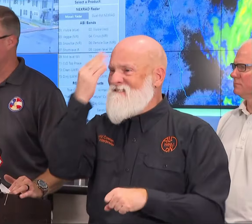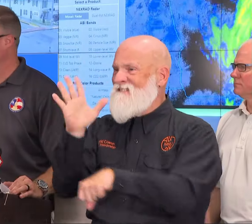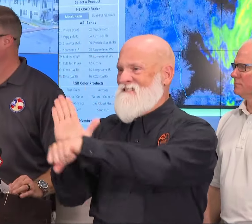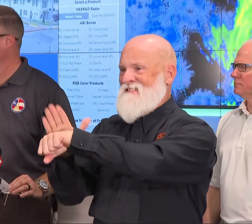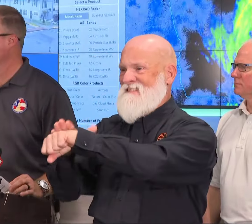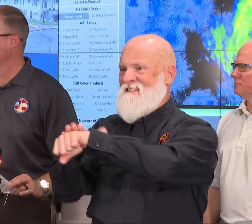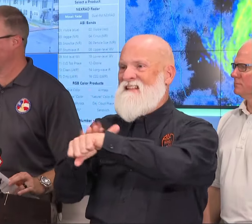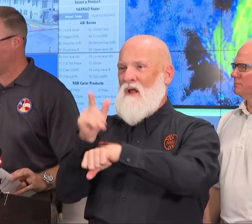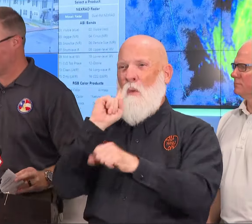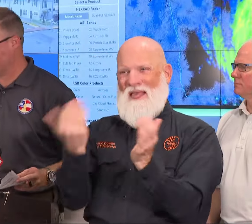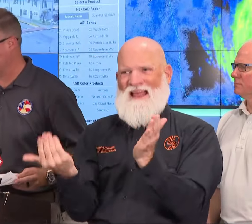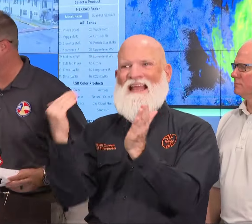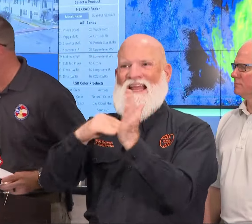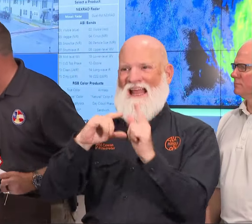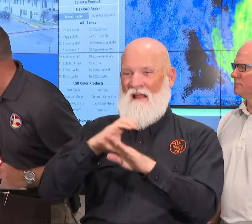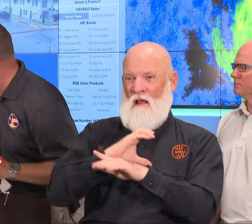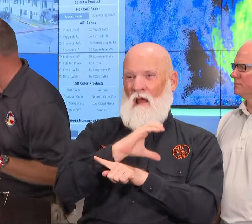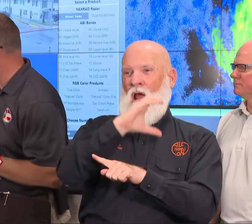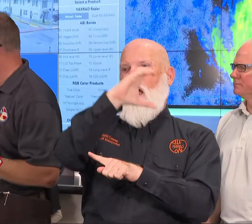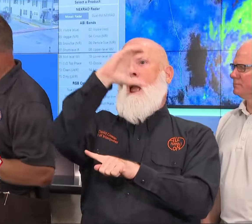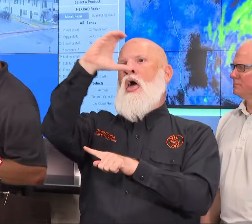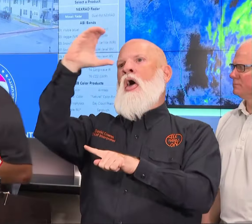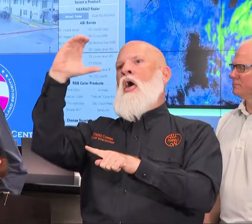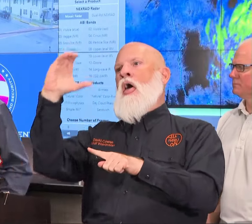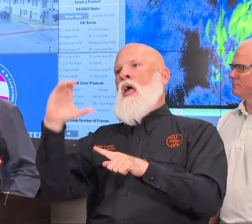coming. With that I'll turn it over to Major General Wilson.